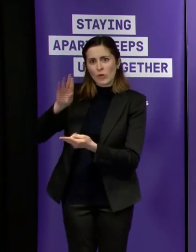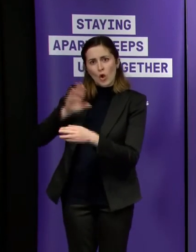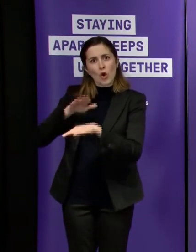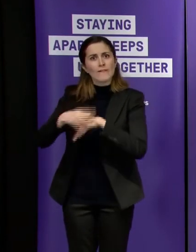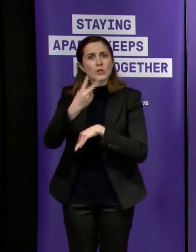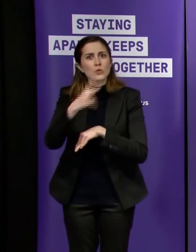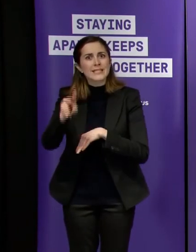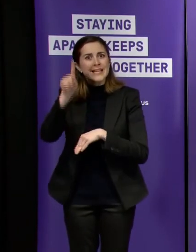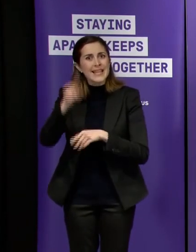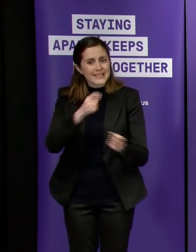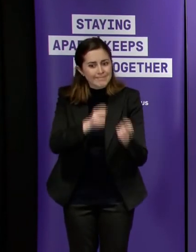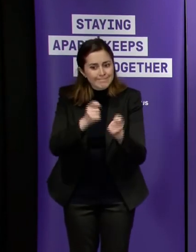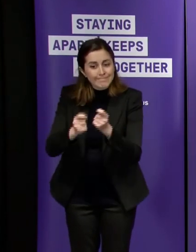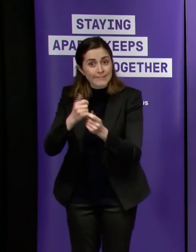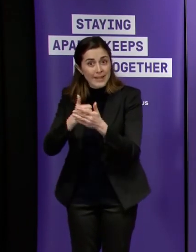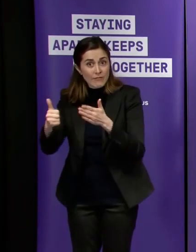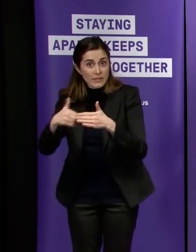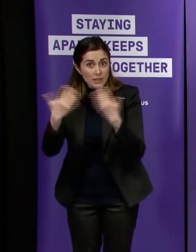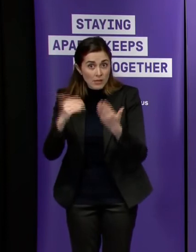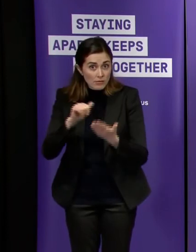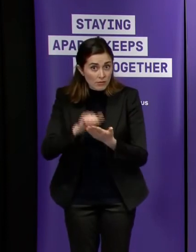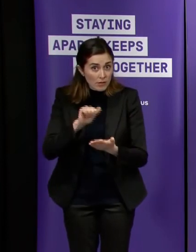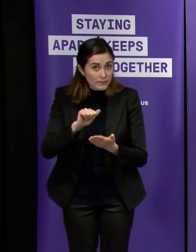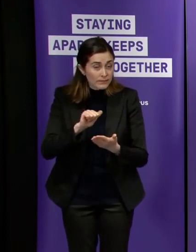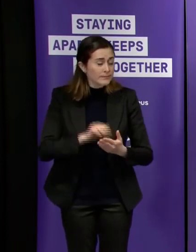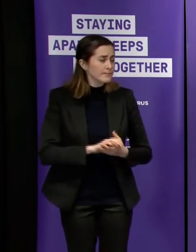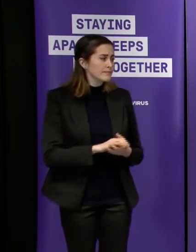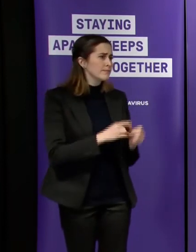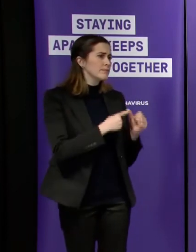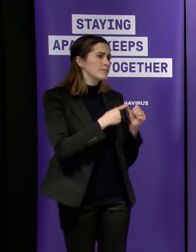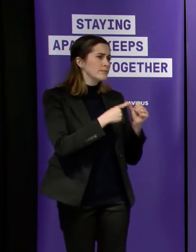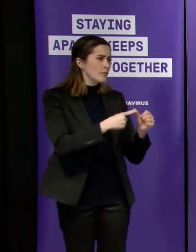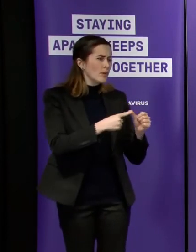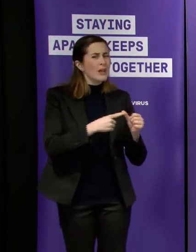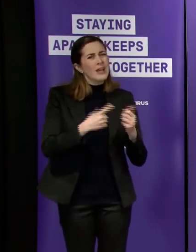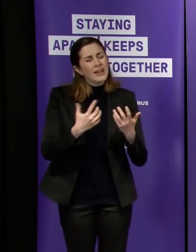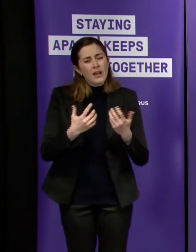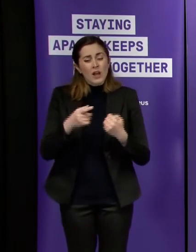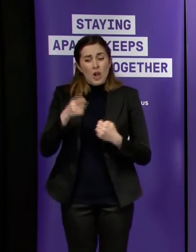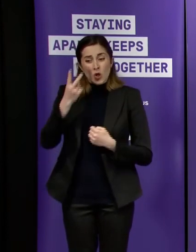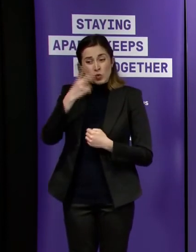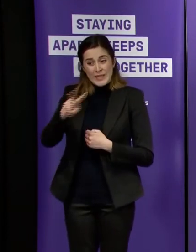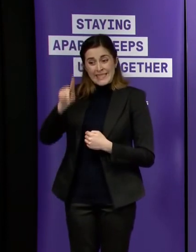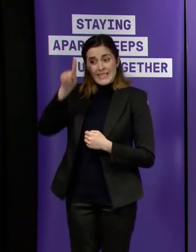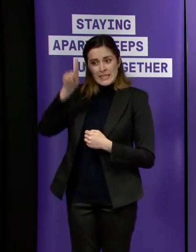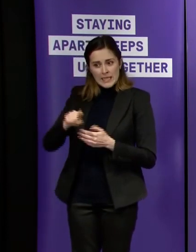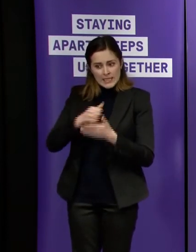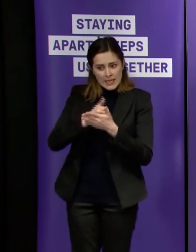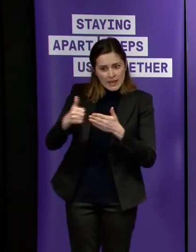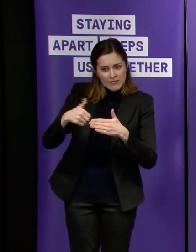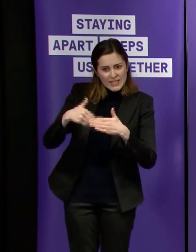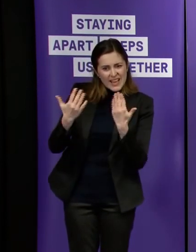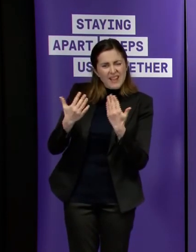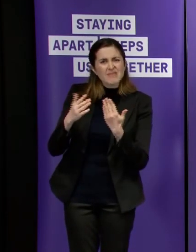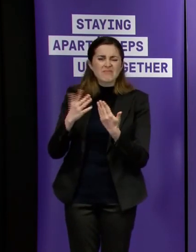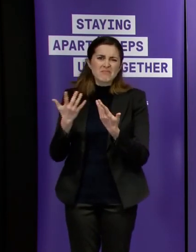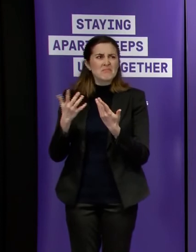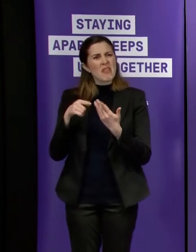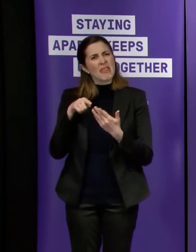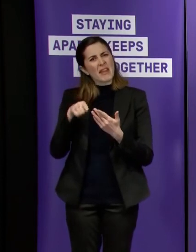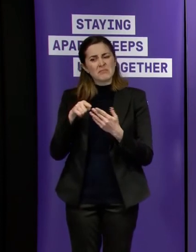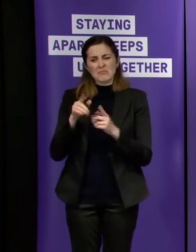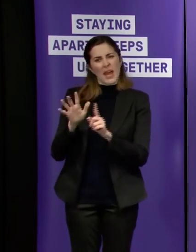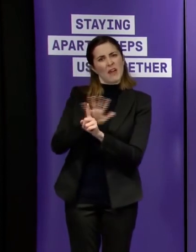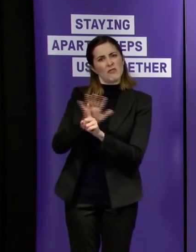20 000 is uh just just to be uh as uh as concise as i can 20 000 is it is roughly our average